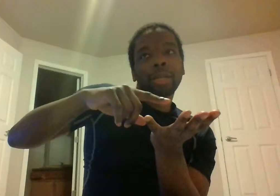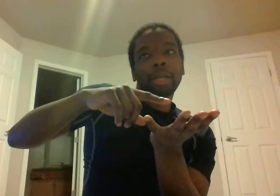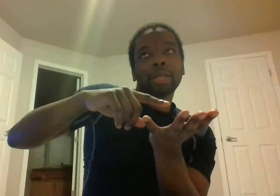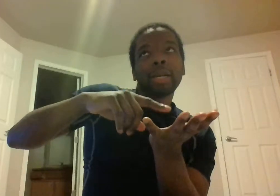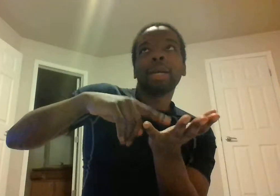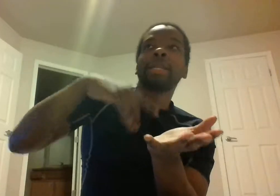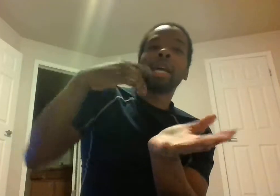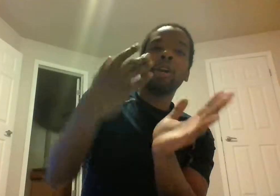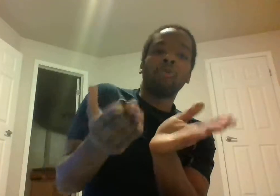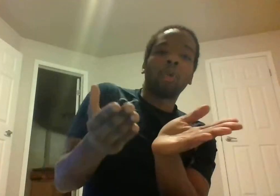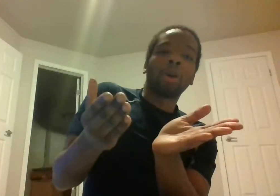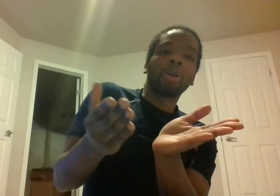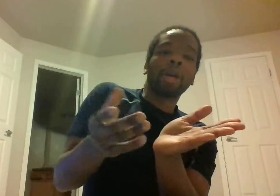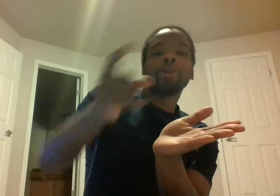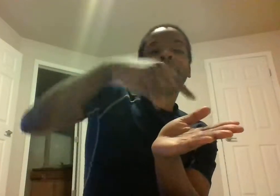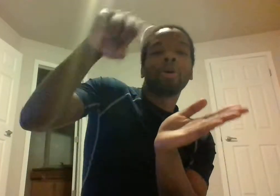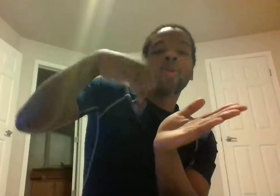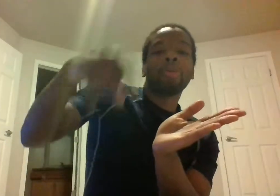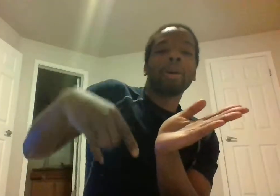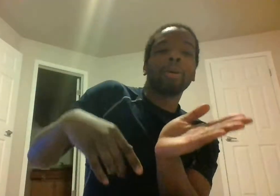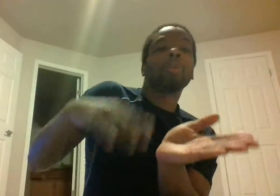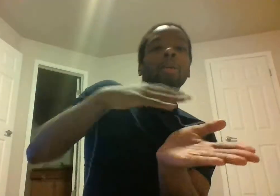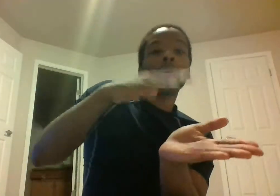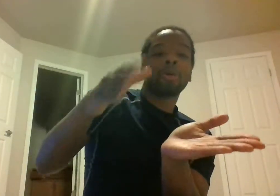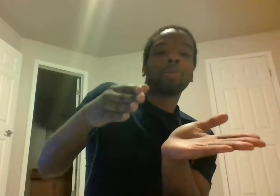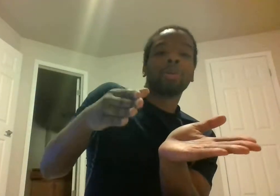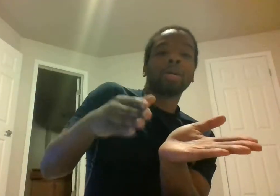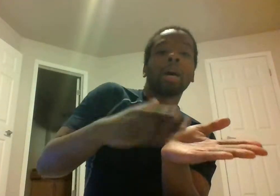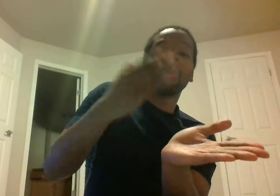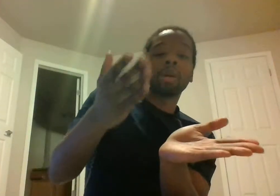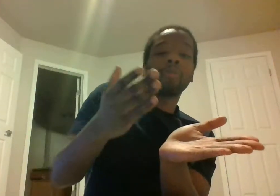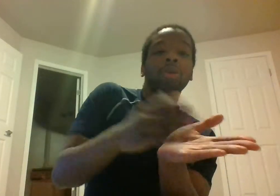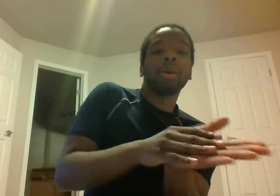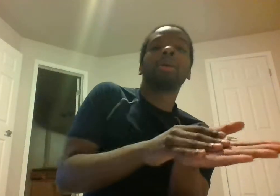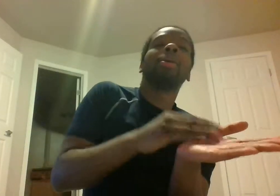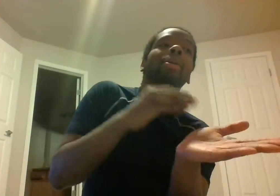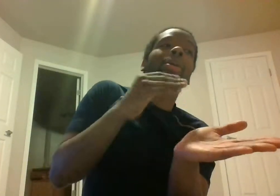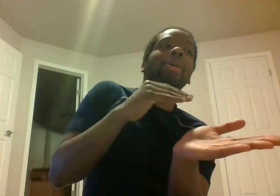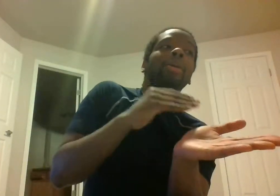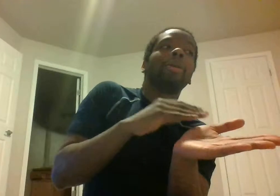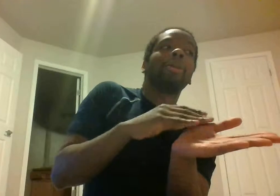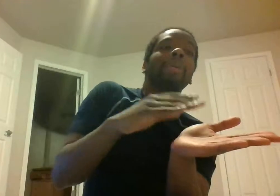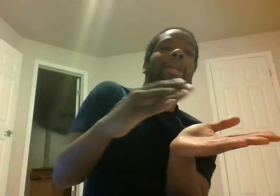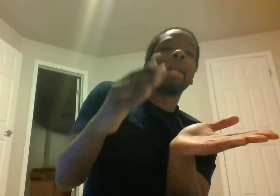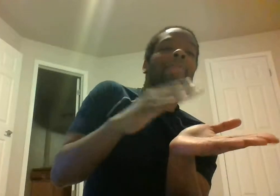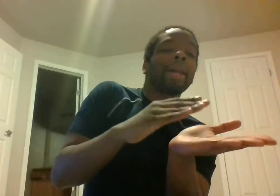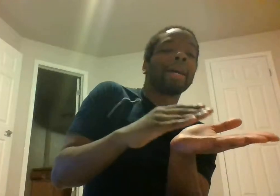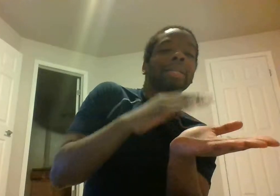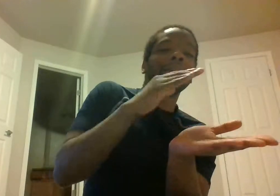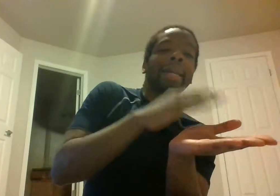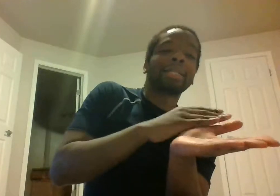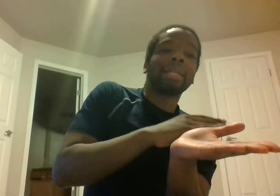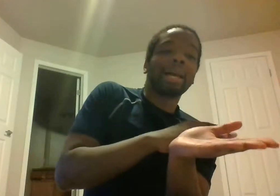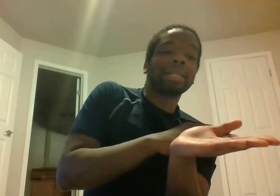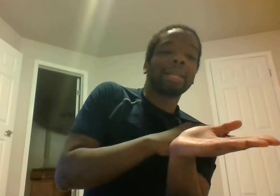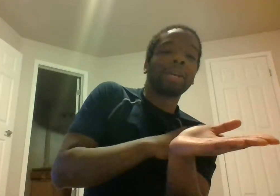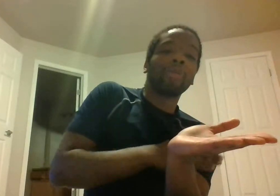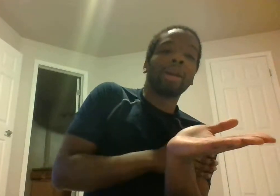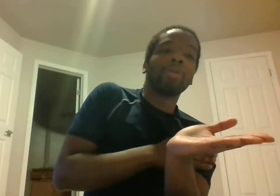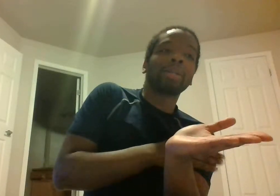say this think of water you just put whipped cream and float on top affluent and after that the next lightest liquid which